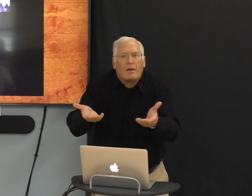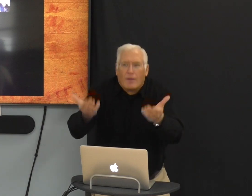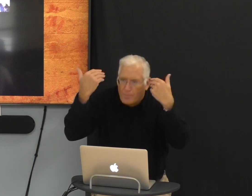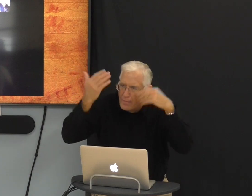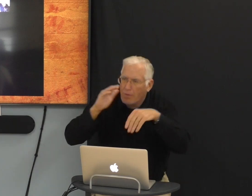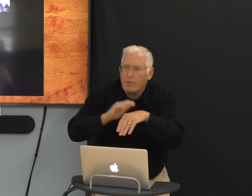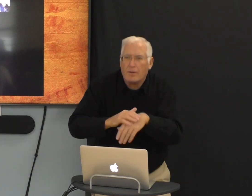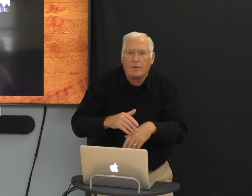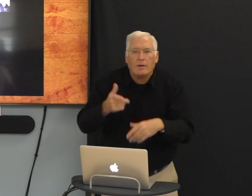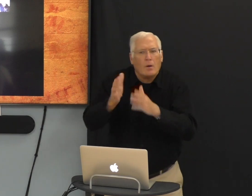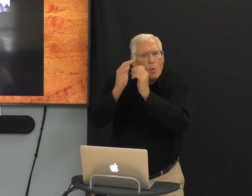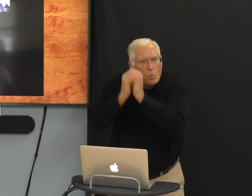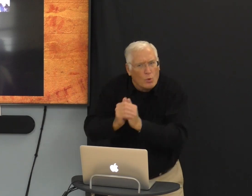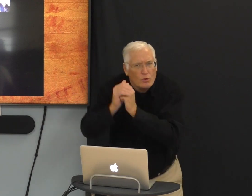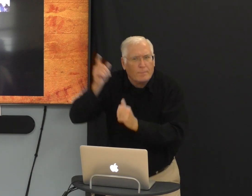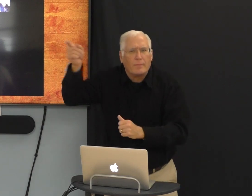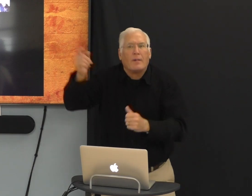Sing. Worship.